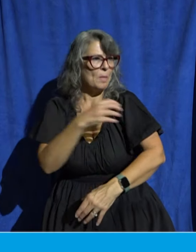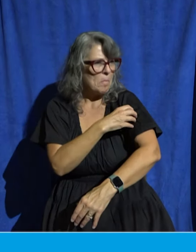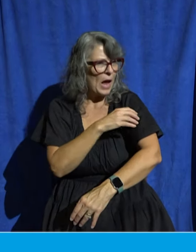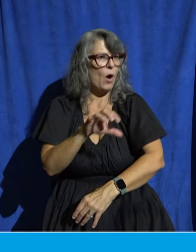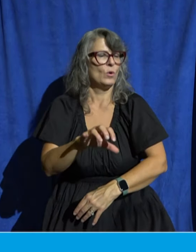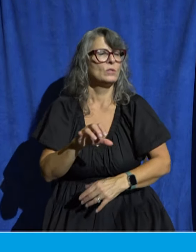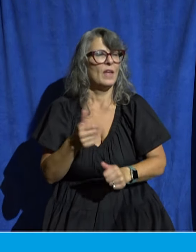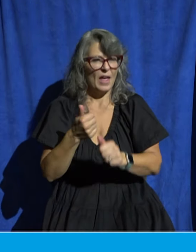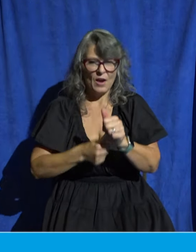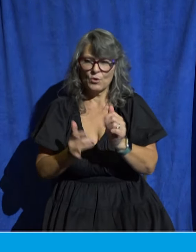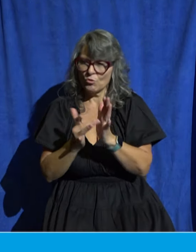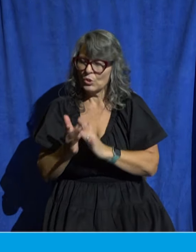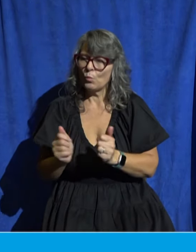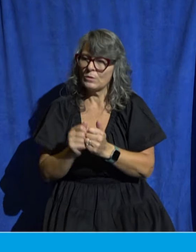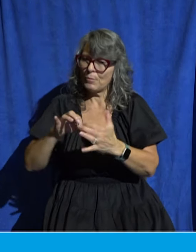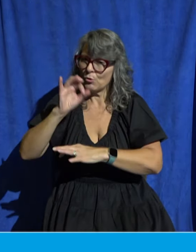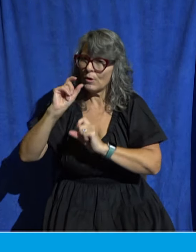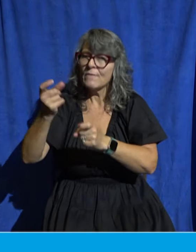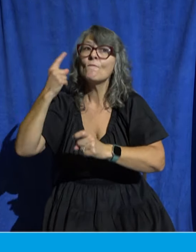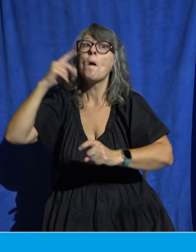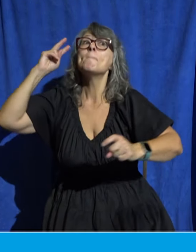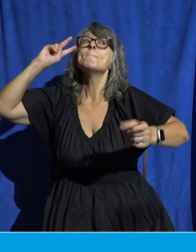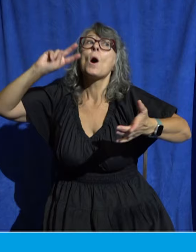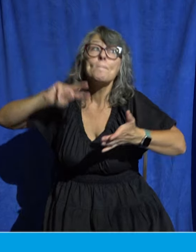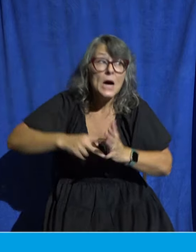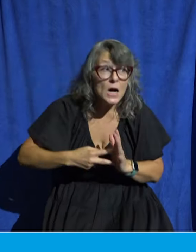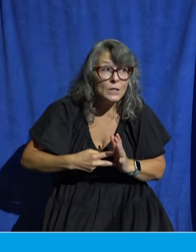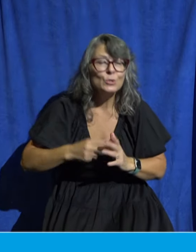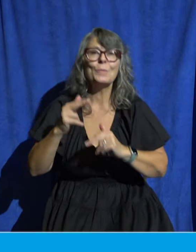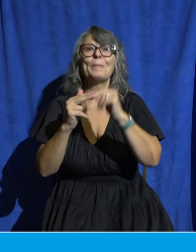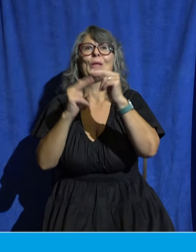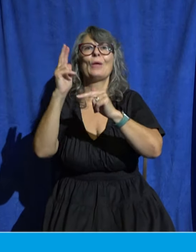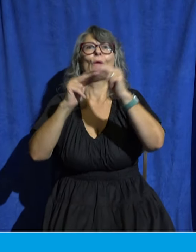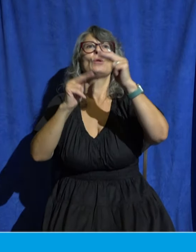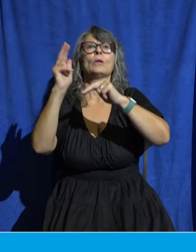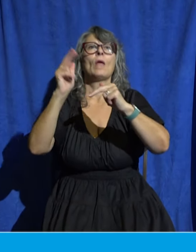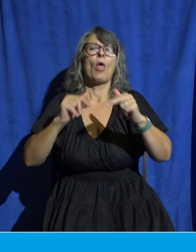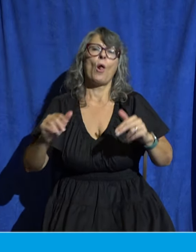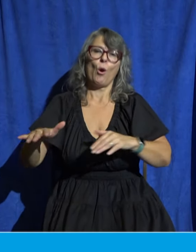for the purpose of building up the local church for the glory of Christ